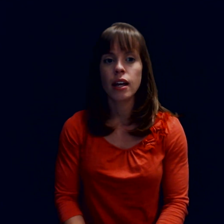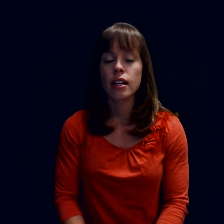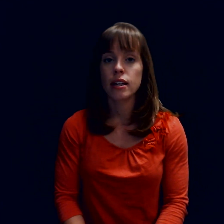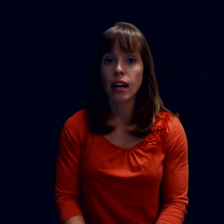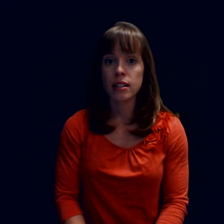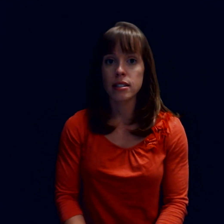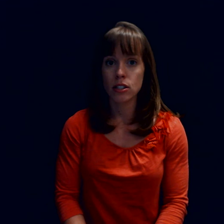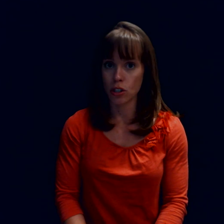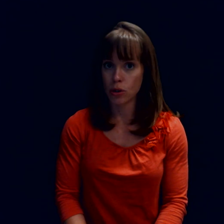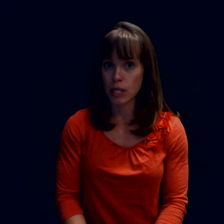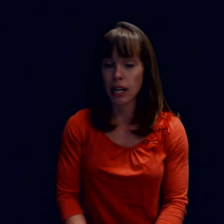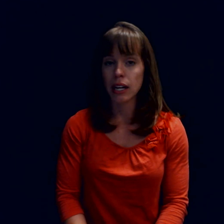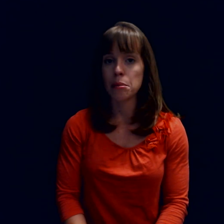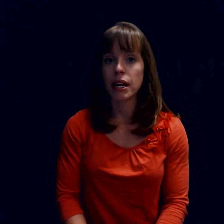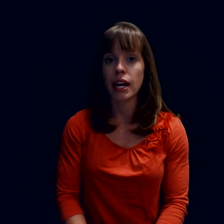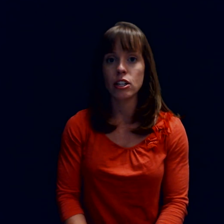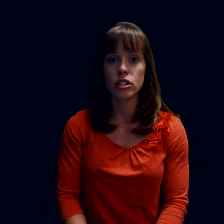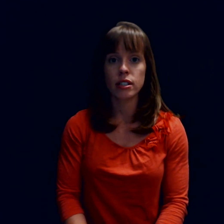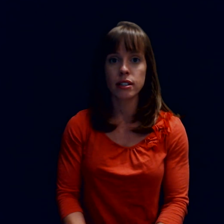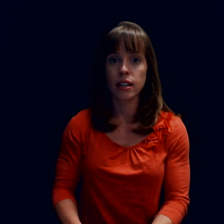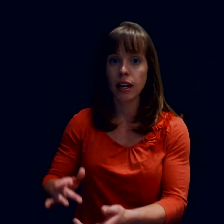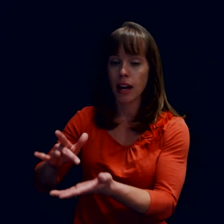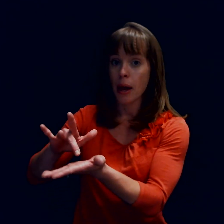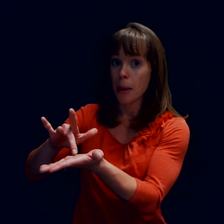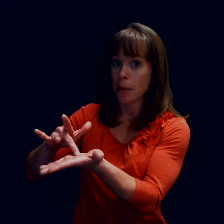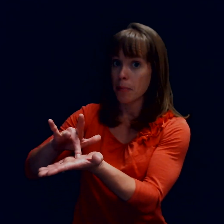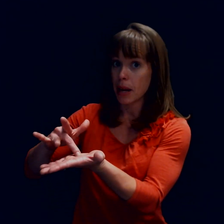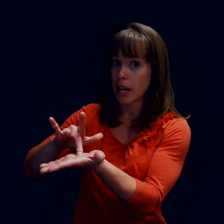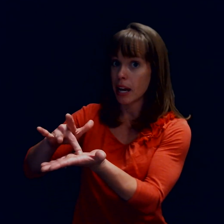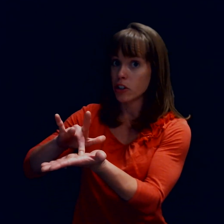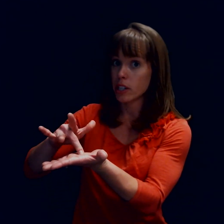Next, do you take any medication? Medication.